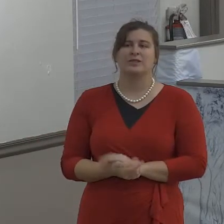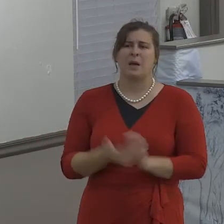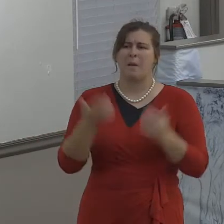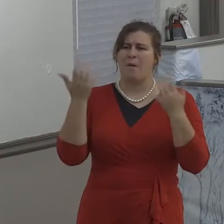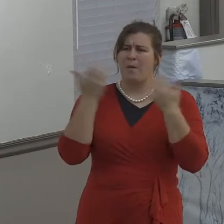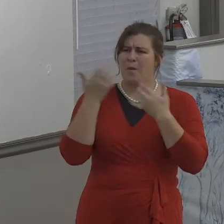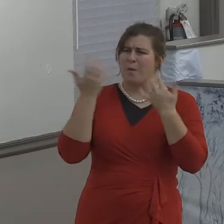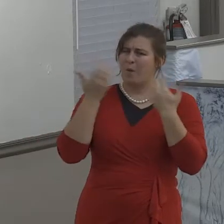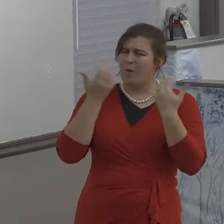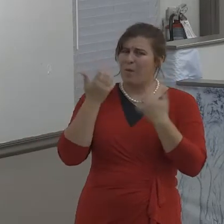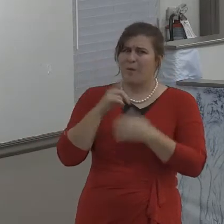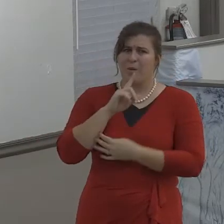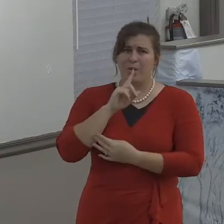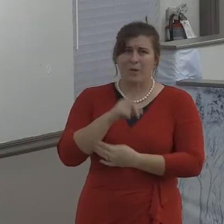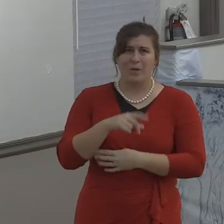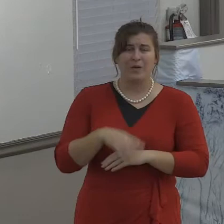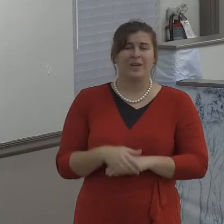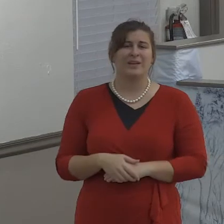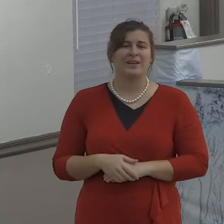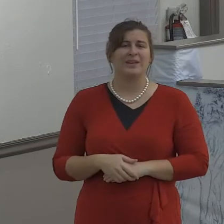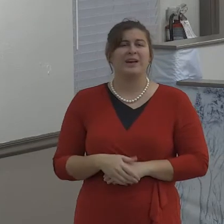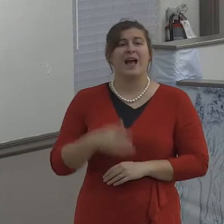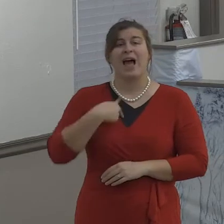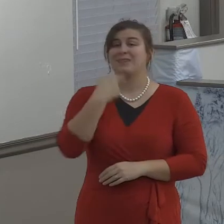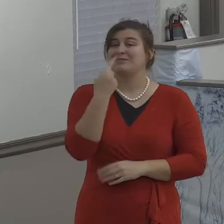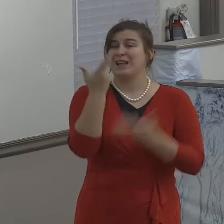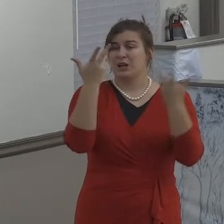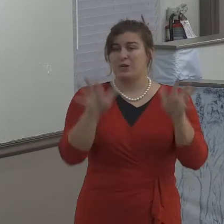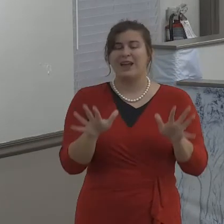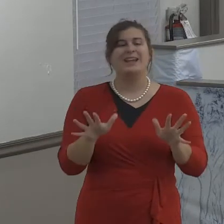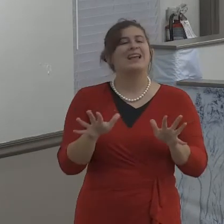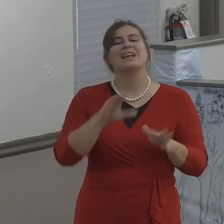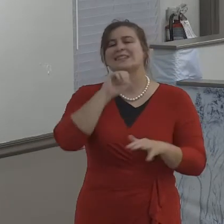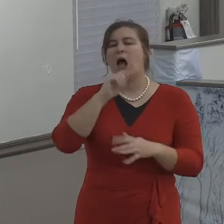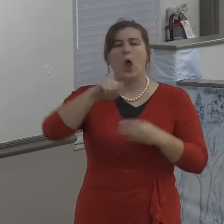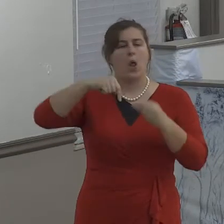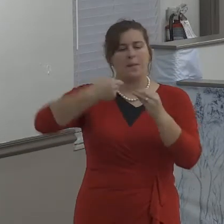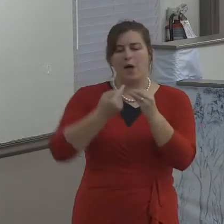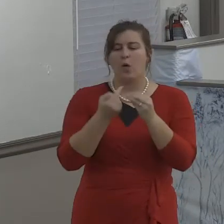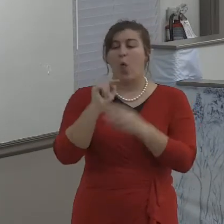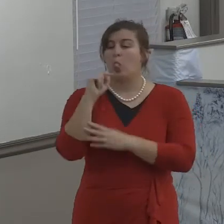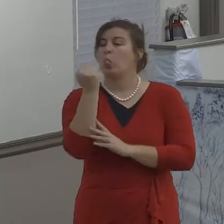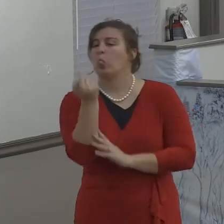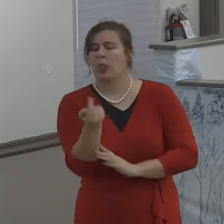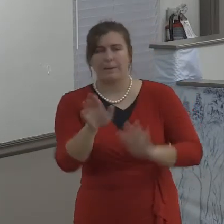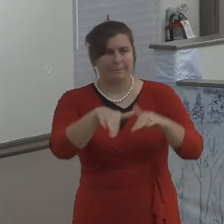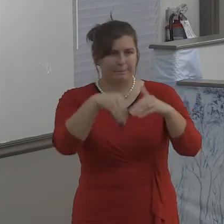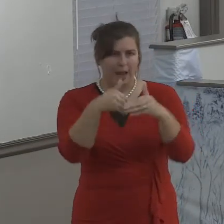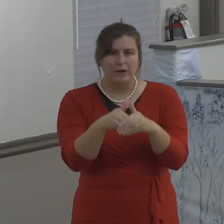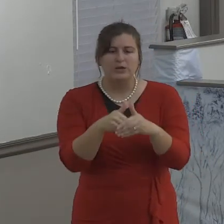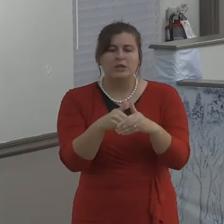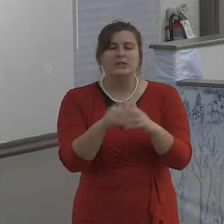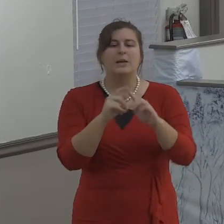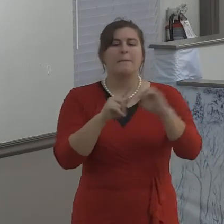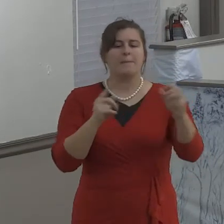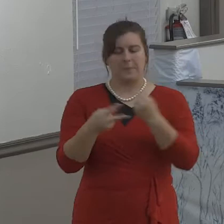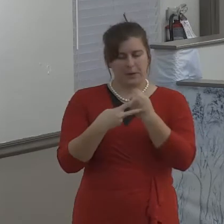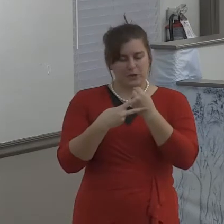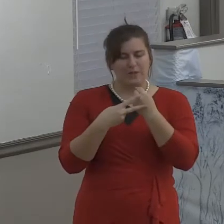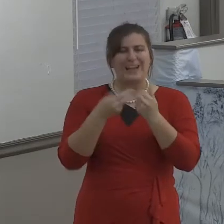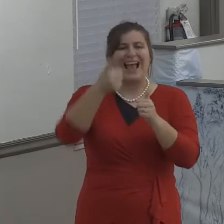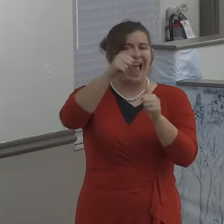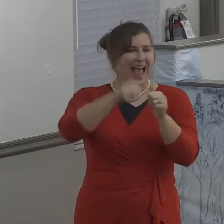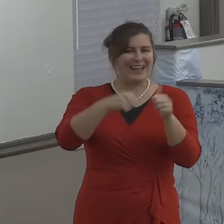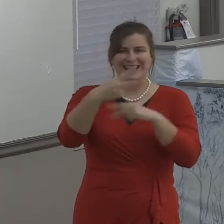and you possibly are going to be married later. And, of course, if you're married now, then,